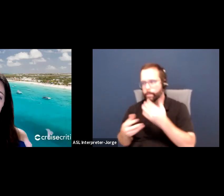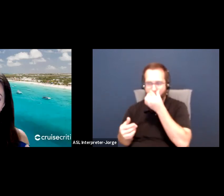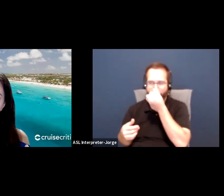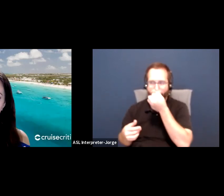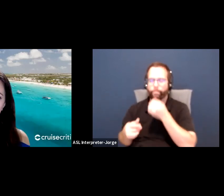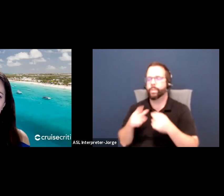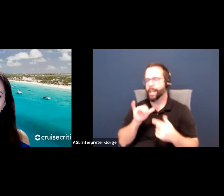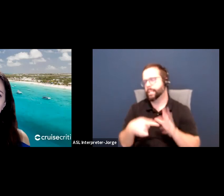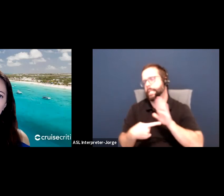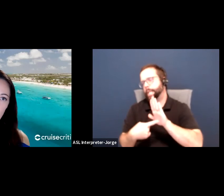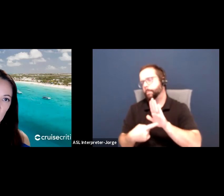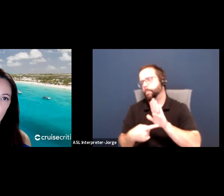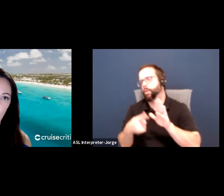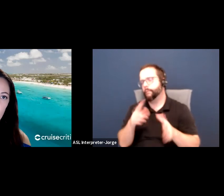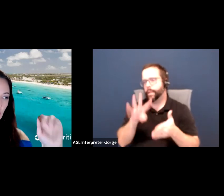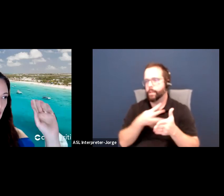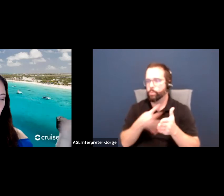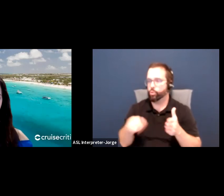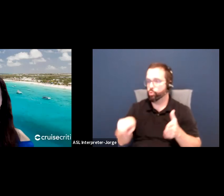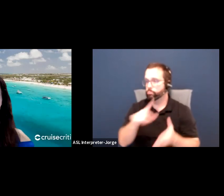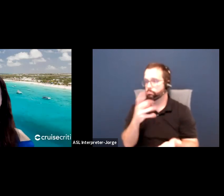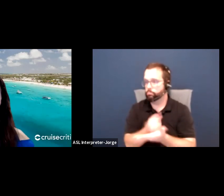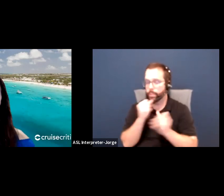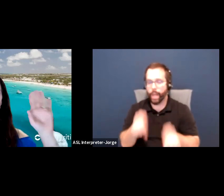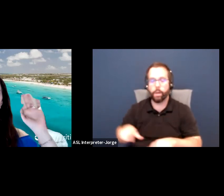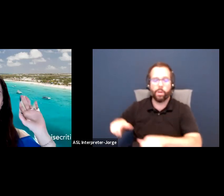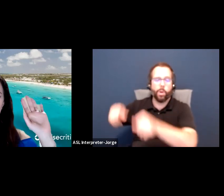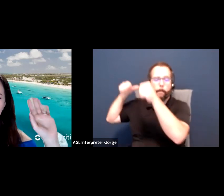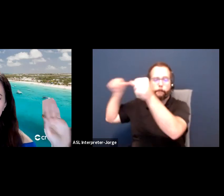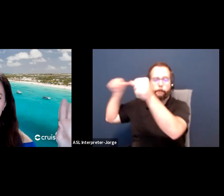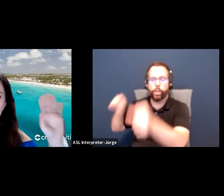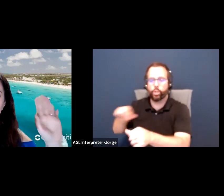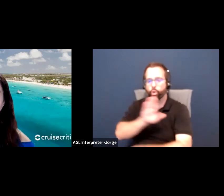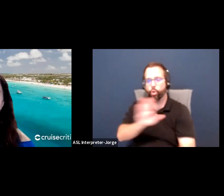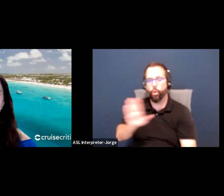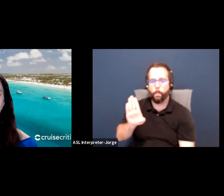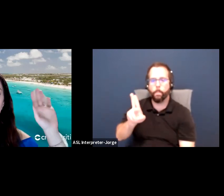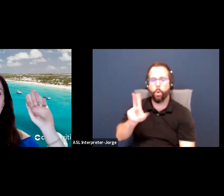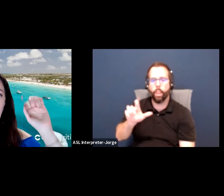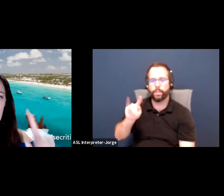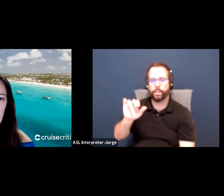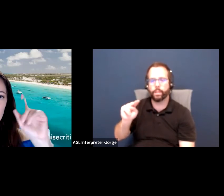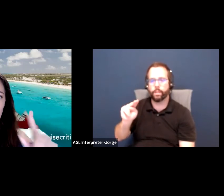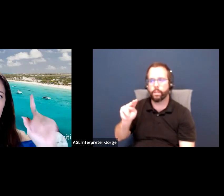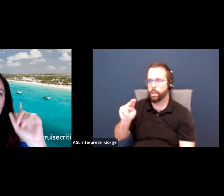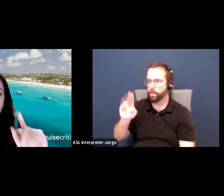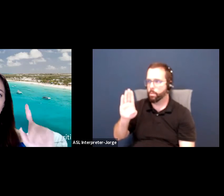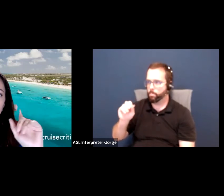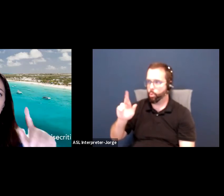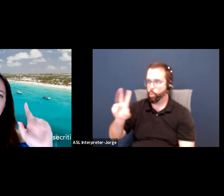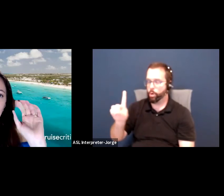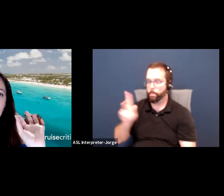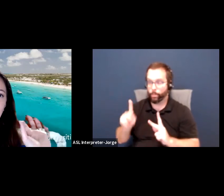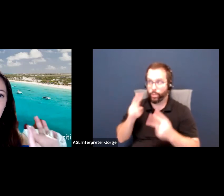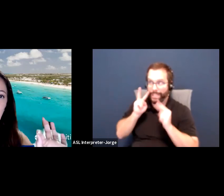of a dashboard you can use, put it on a bulletin board, hang it on your wall somewhere where people can see it, be reminded, and it keeps that strategic